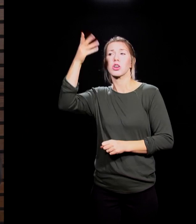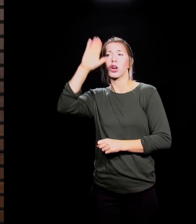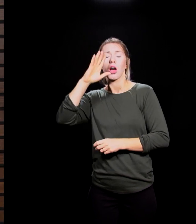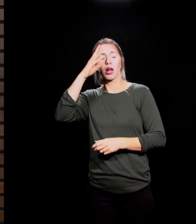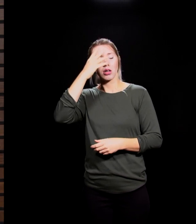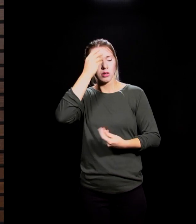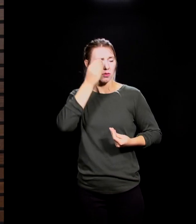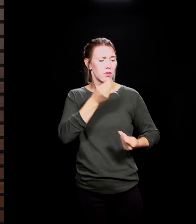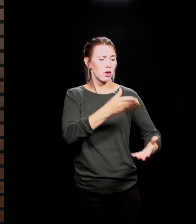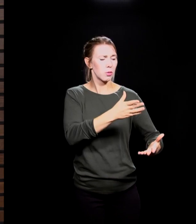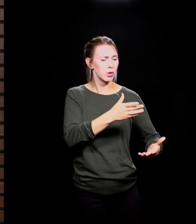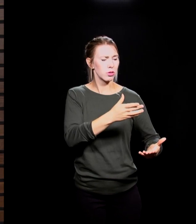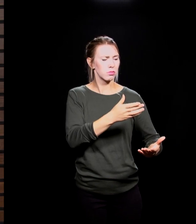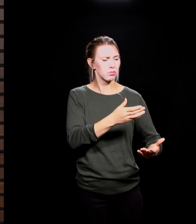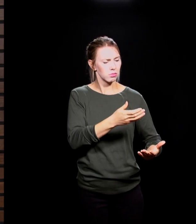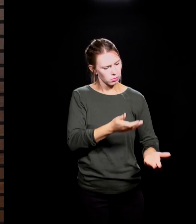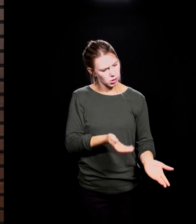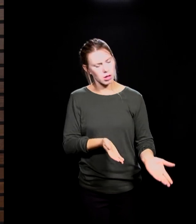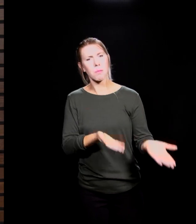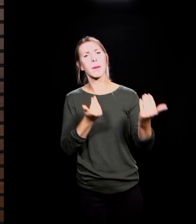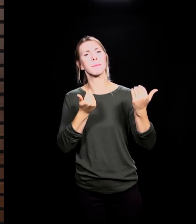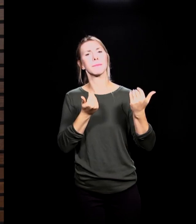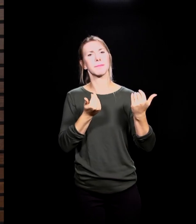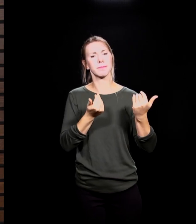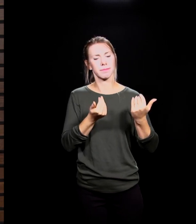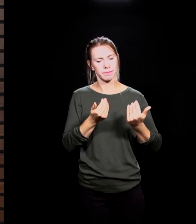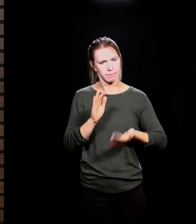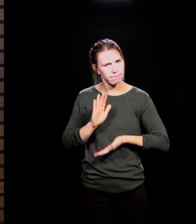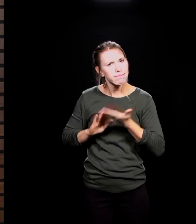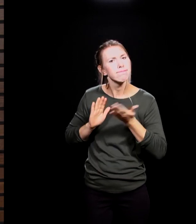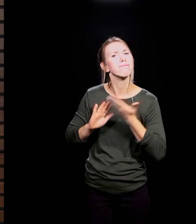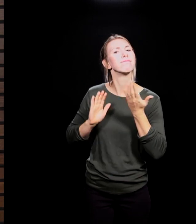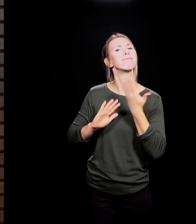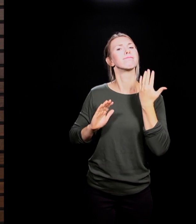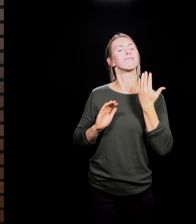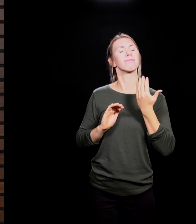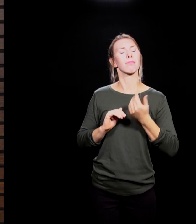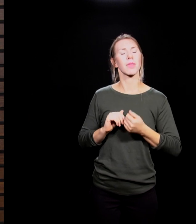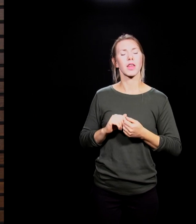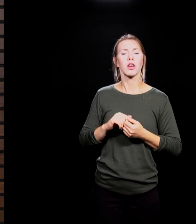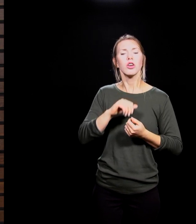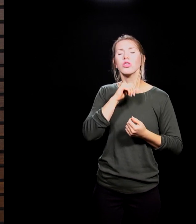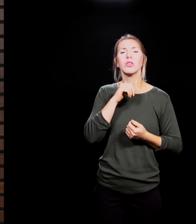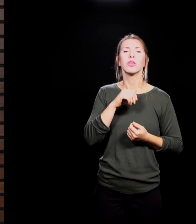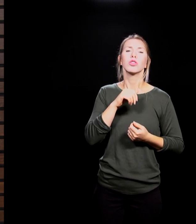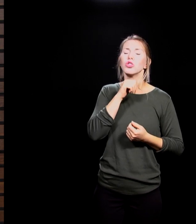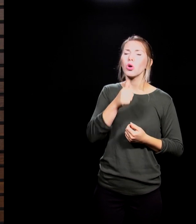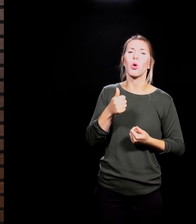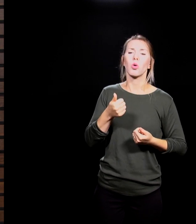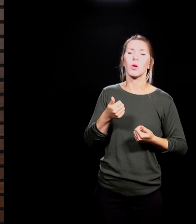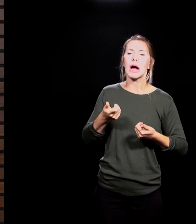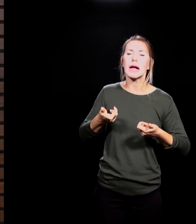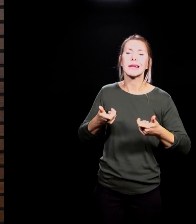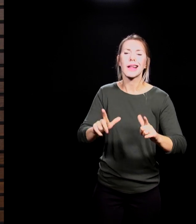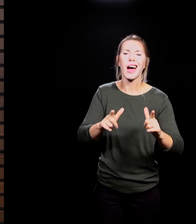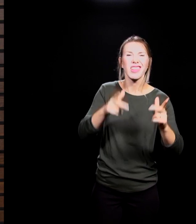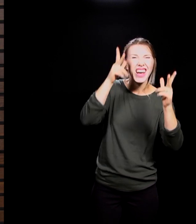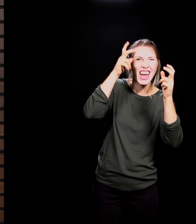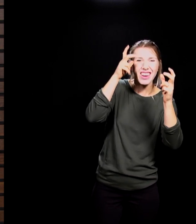things that limit life to the fullest. Beloved, what I'm saying is let's not let the effects of a defeated enemy reign in our lives today.